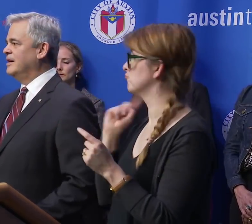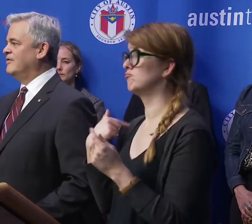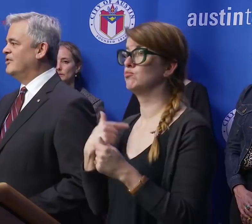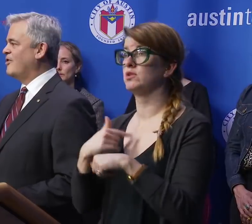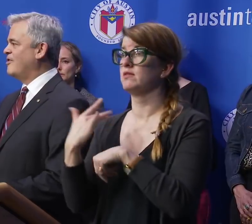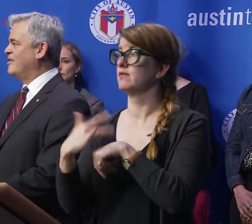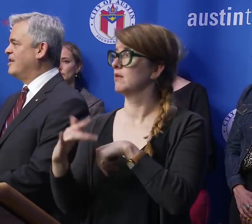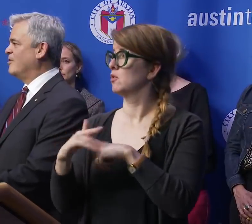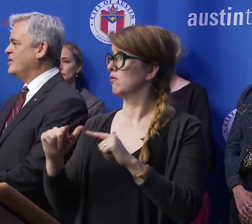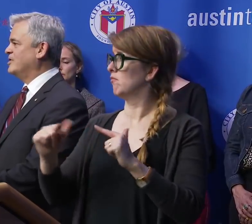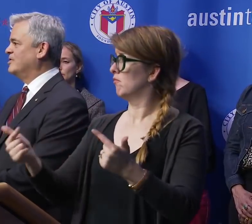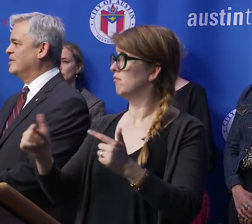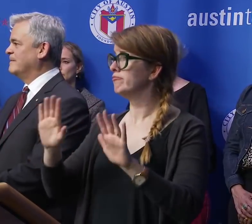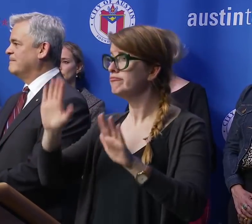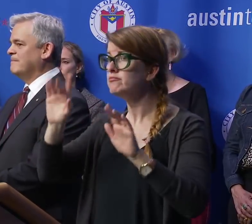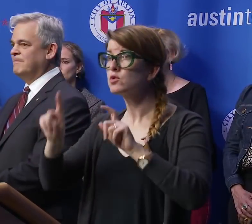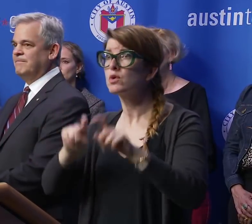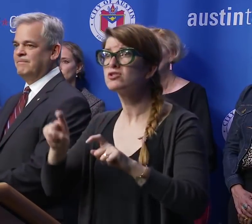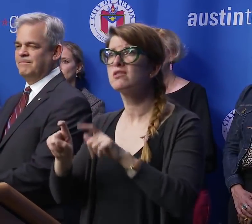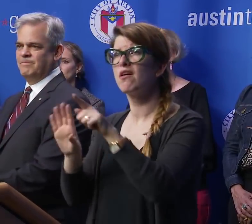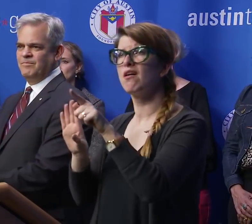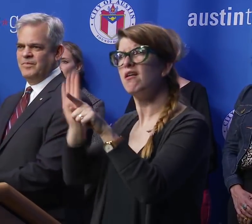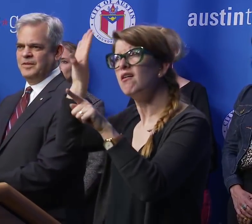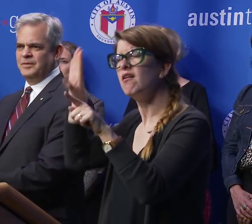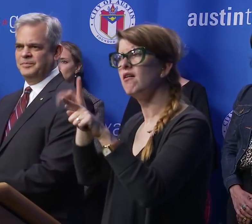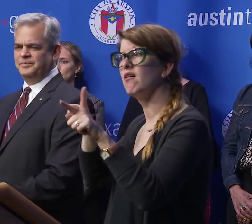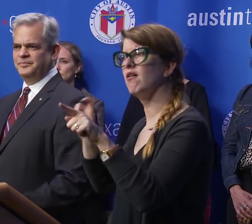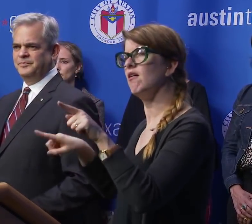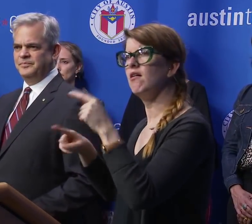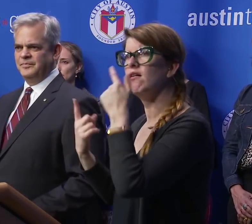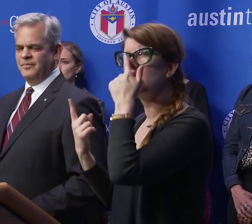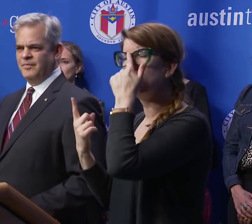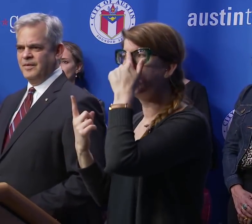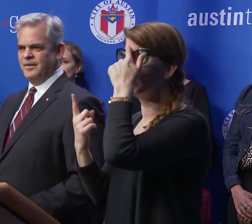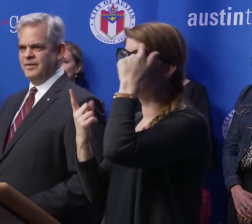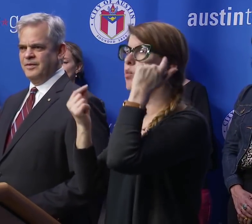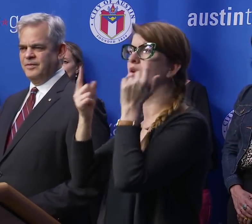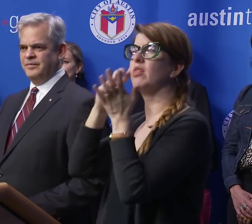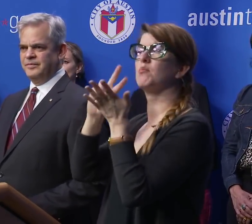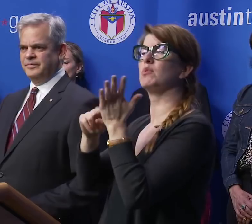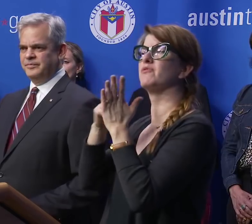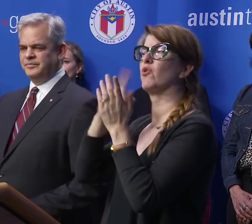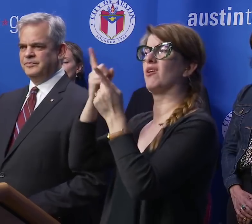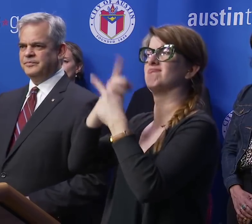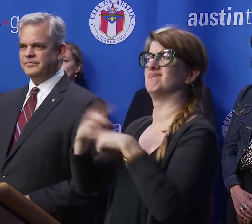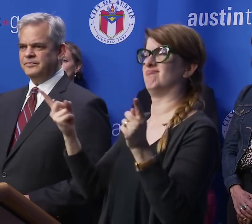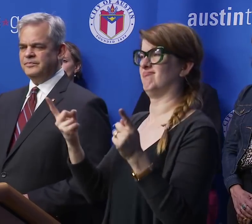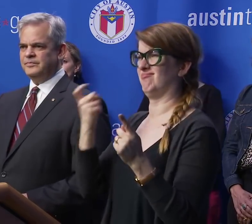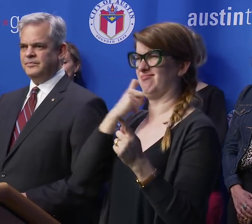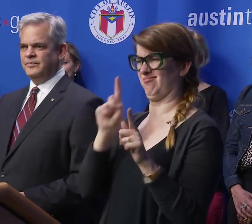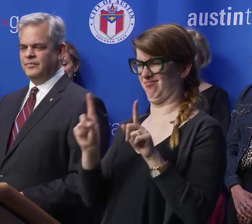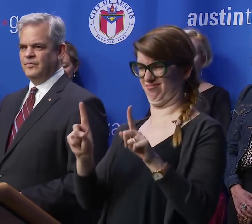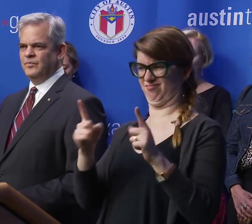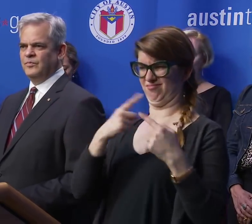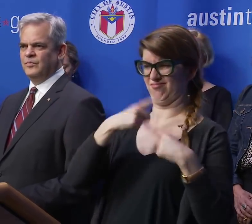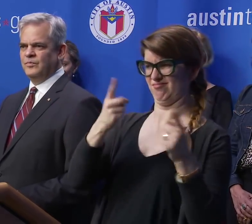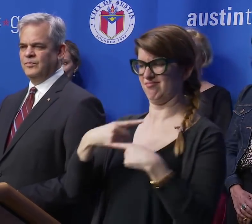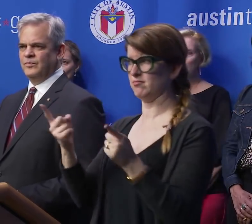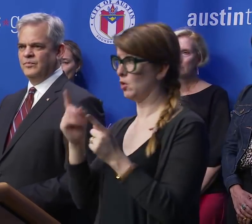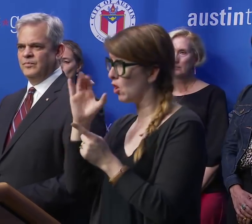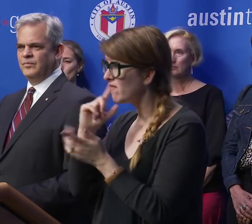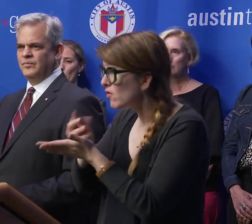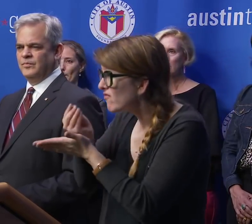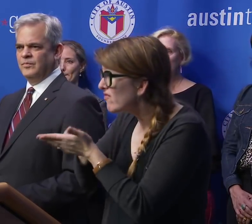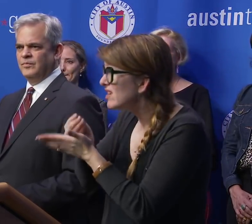if there are questions. Can you tell me what's the purpose for the disaster declaration? Does that have to do with are you looking for